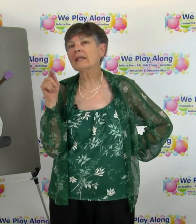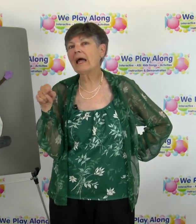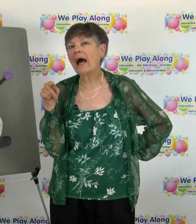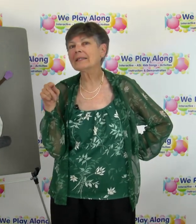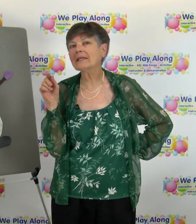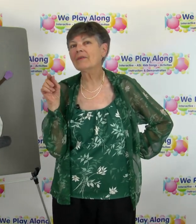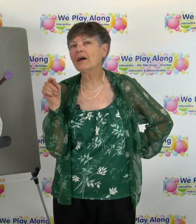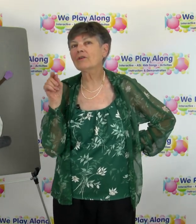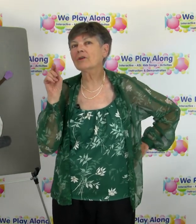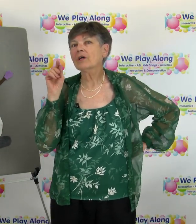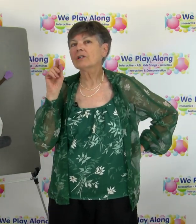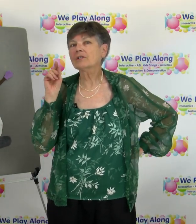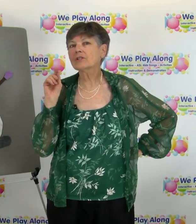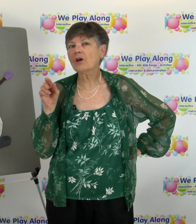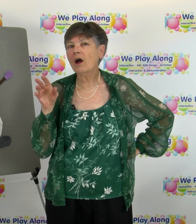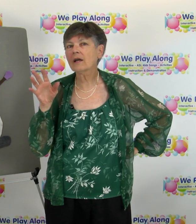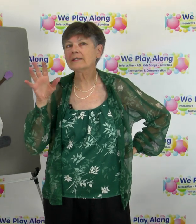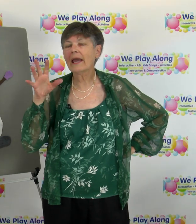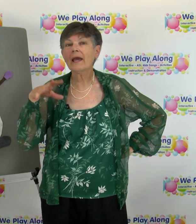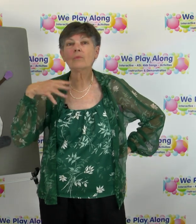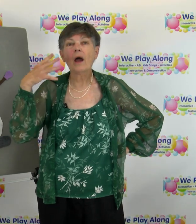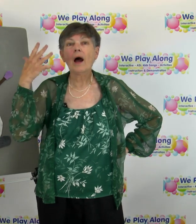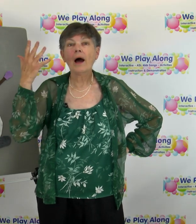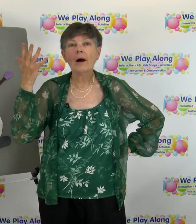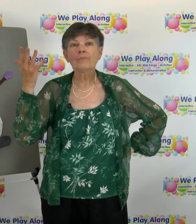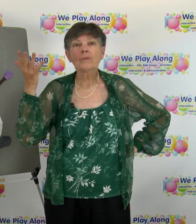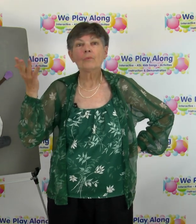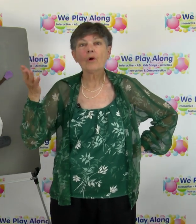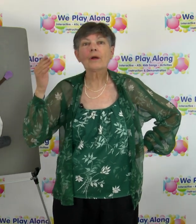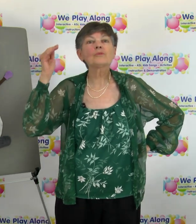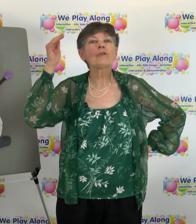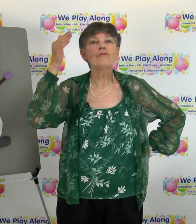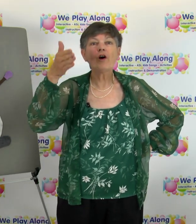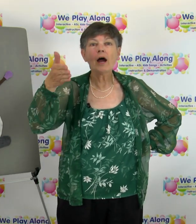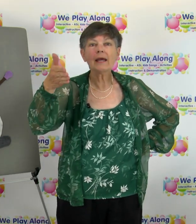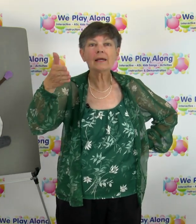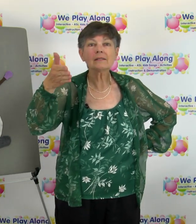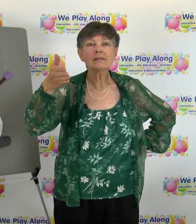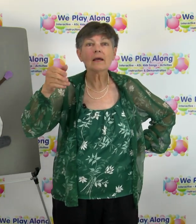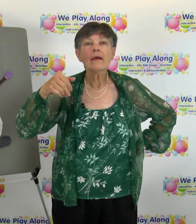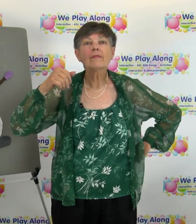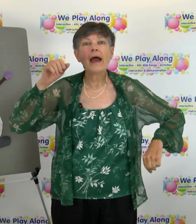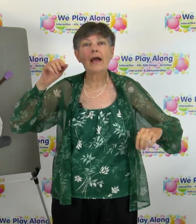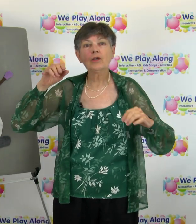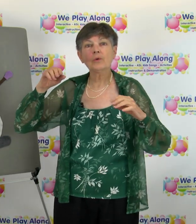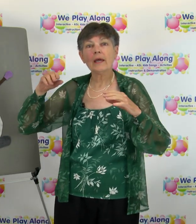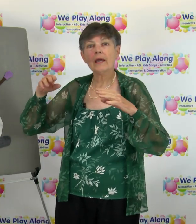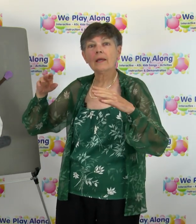lots of other songs and programs with phonics That you can